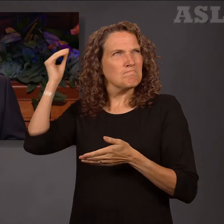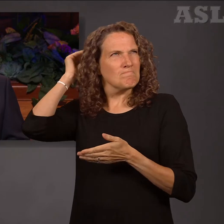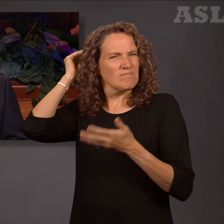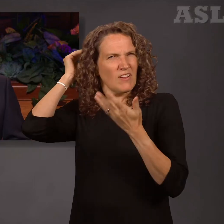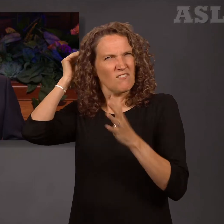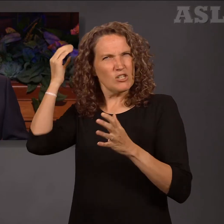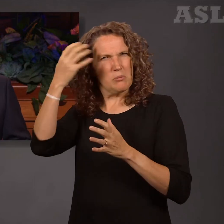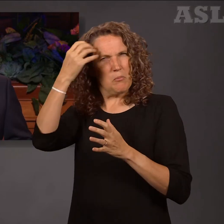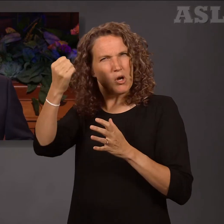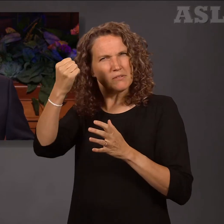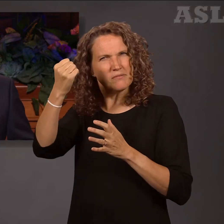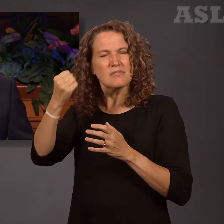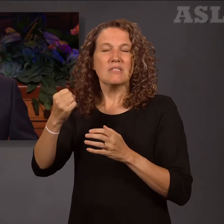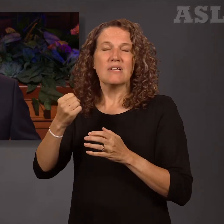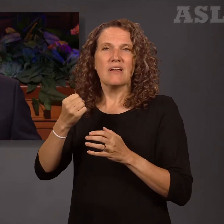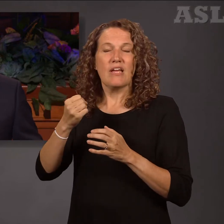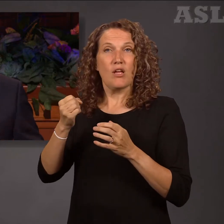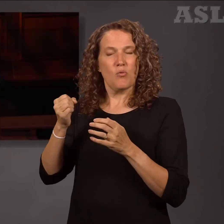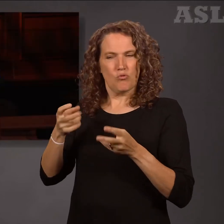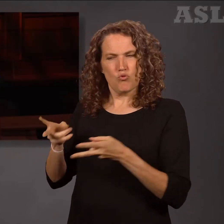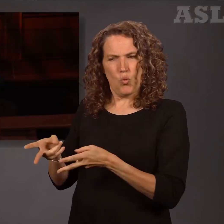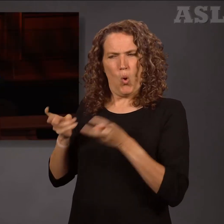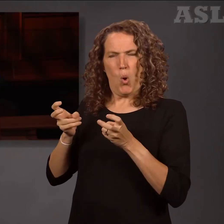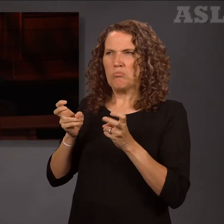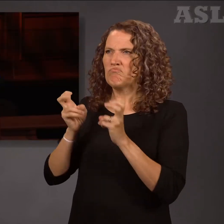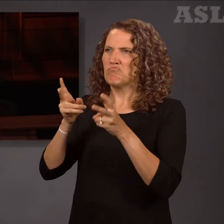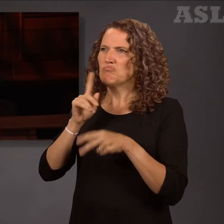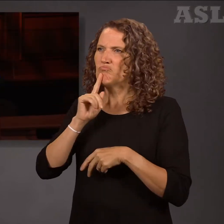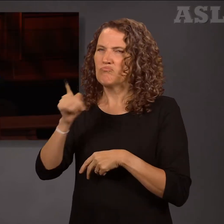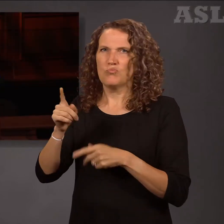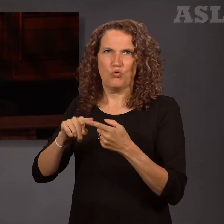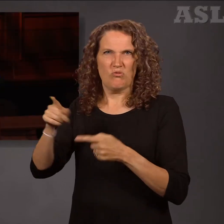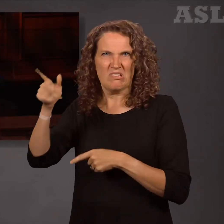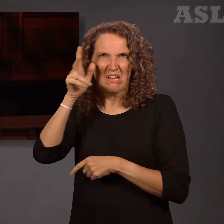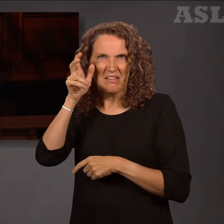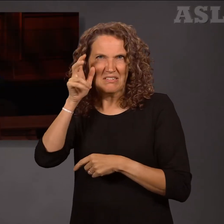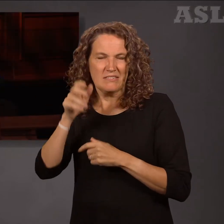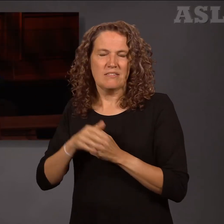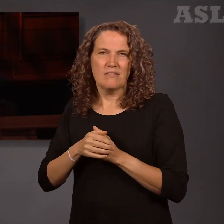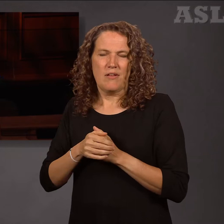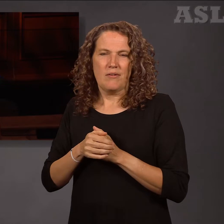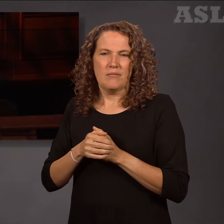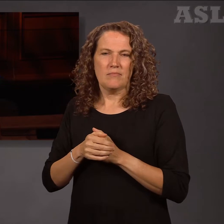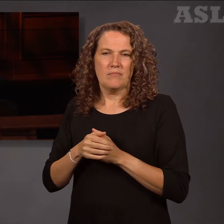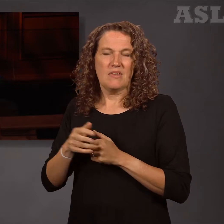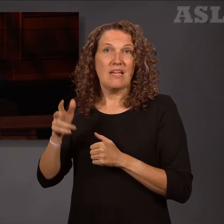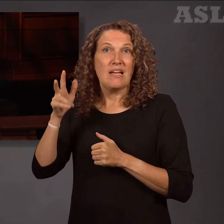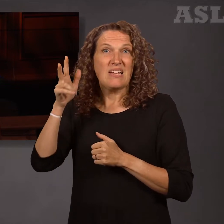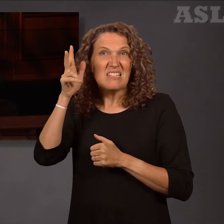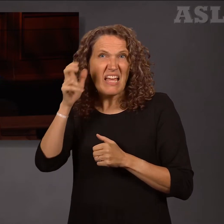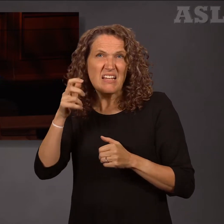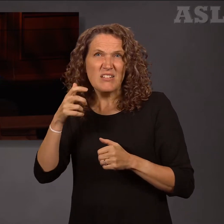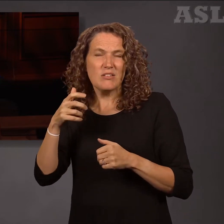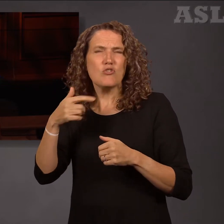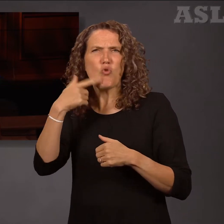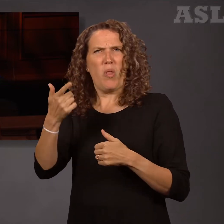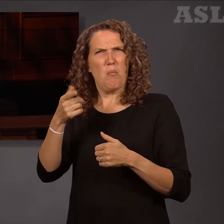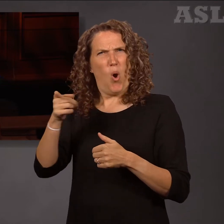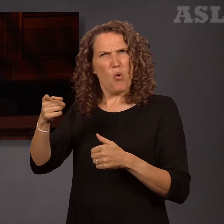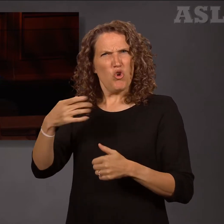applying them at the right moment. When Satan tempted Him to convert the stones into bread so that he could satisfy his